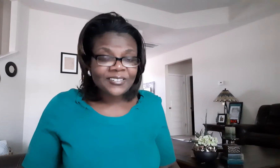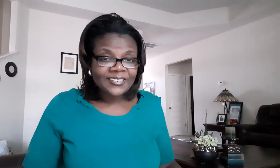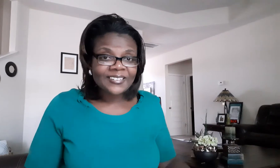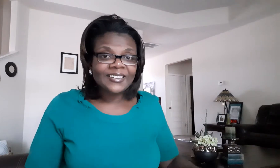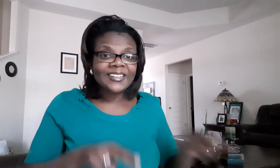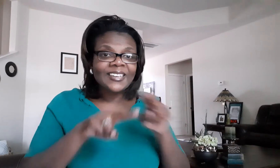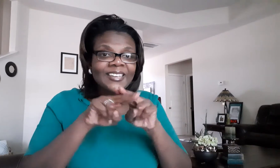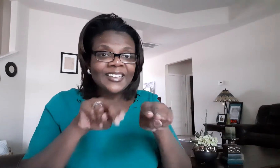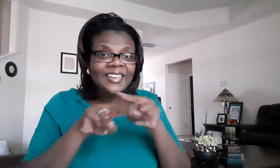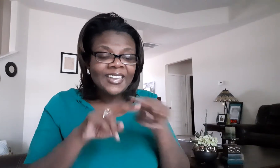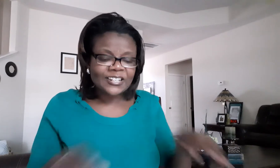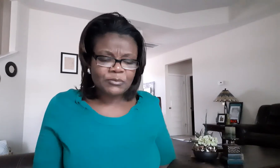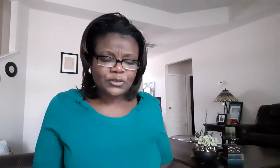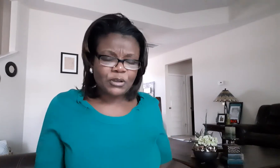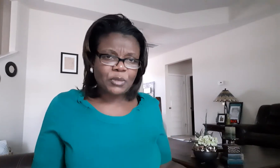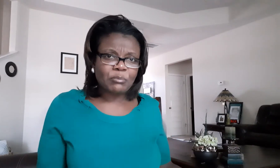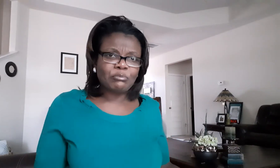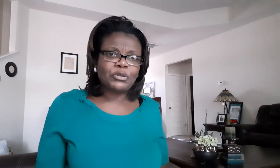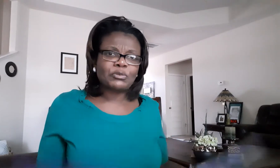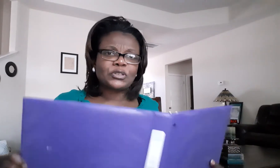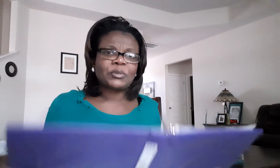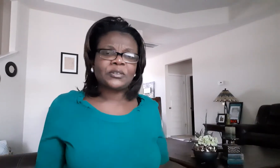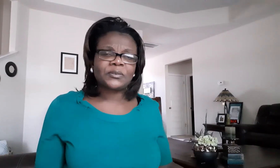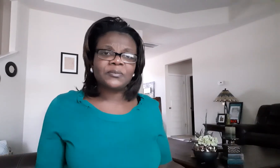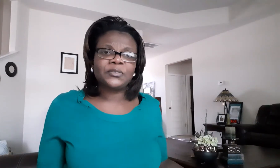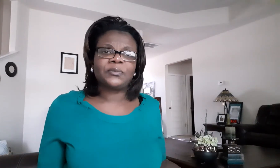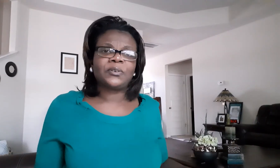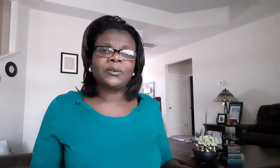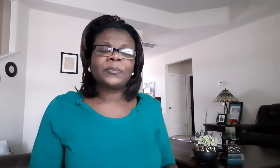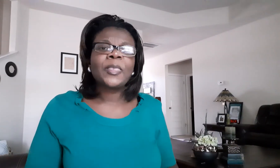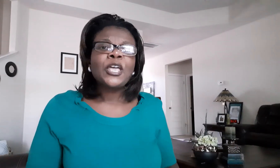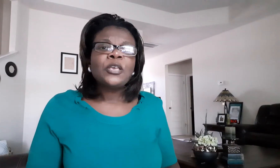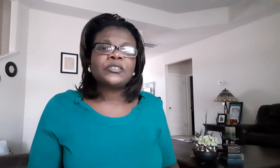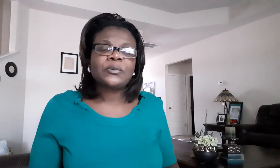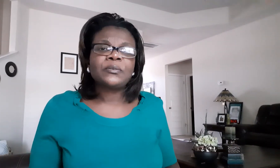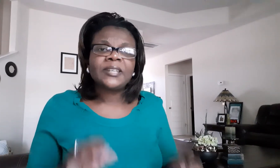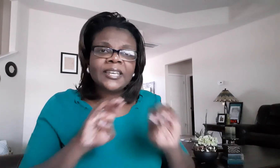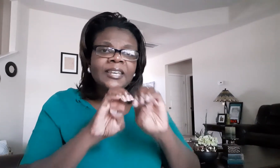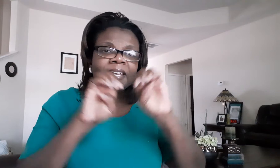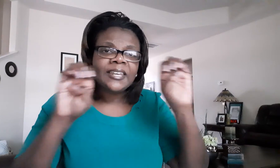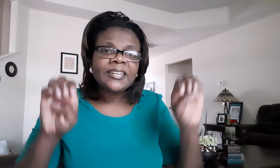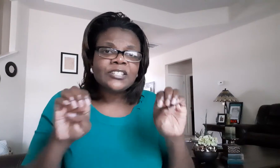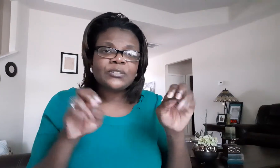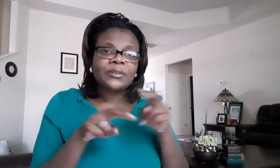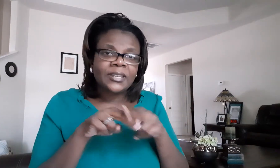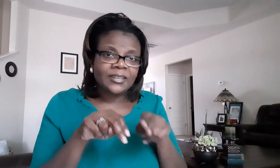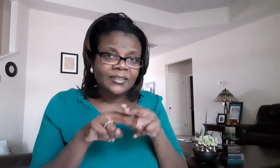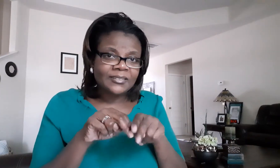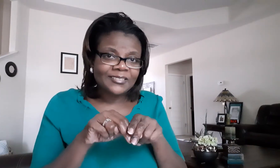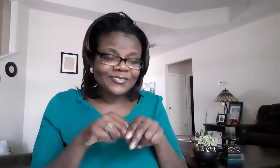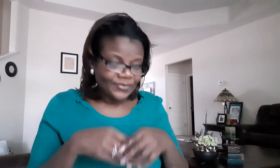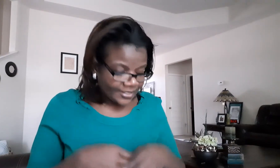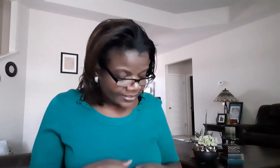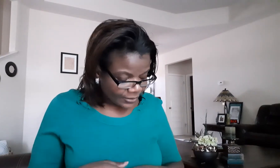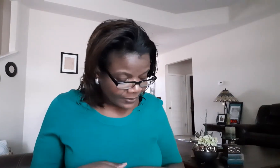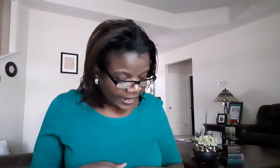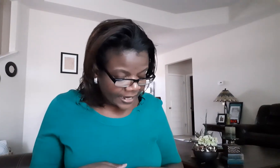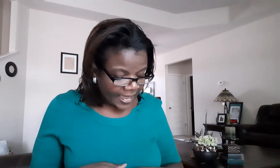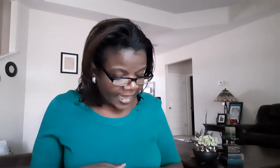egg i'm sorry my pulse was about to fall so easter eggs all right and